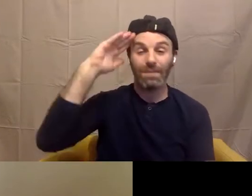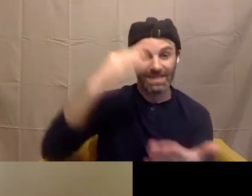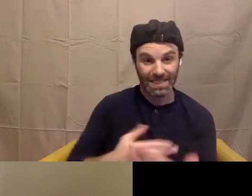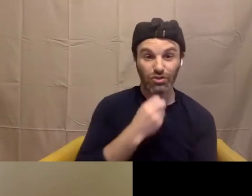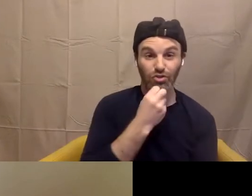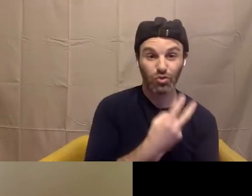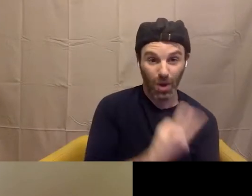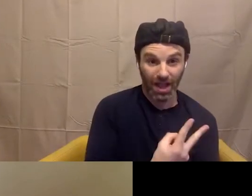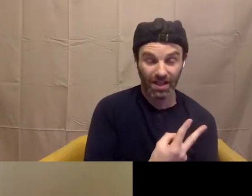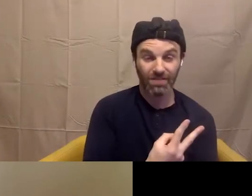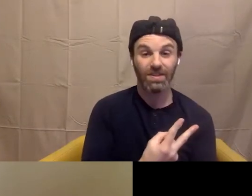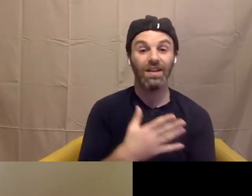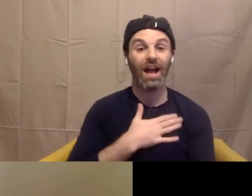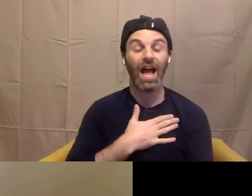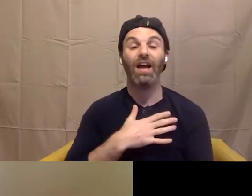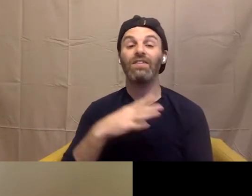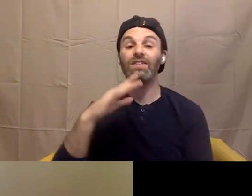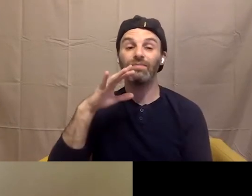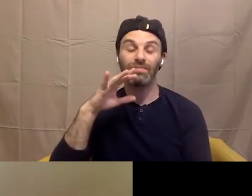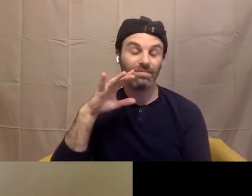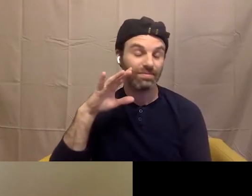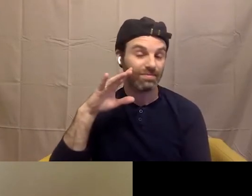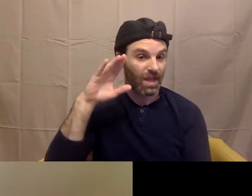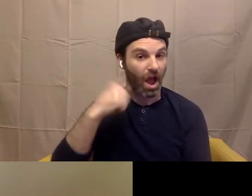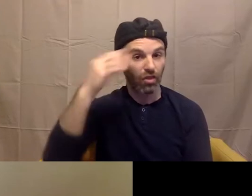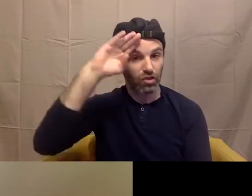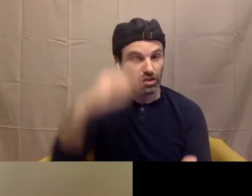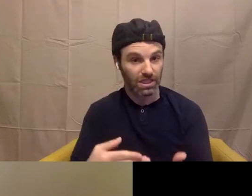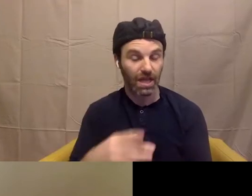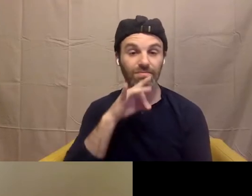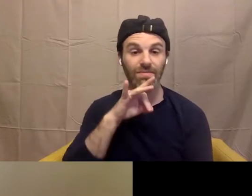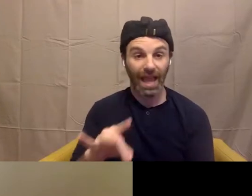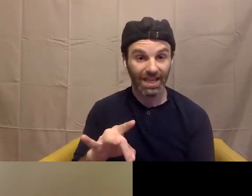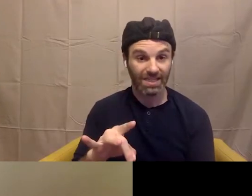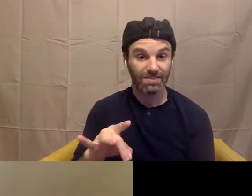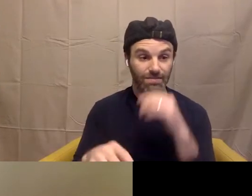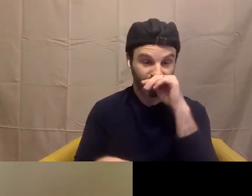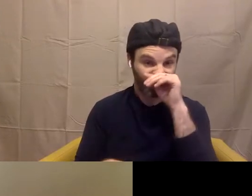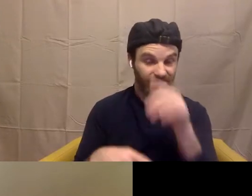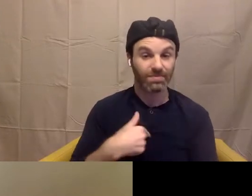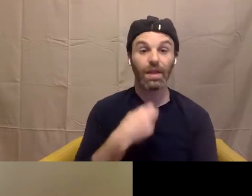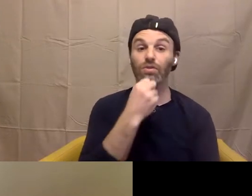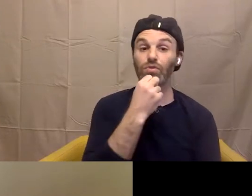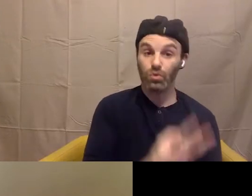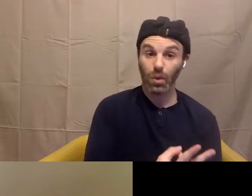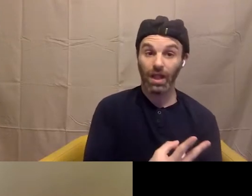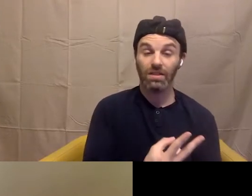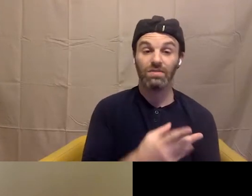an eight year old bonus son. And so my 12 year old is, you know, in the throes of puberty right now and is in